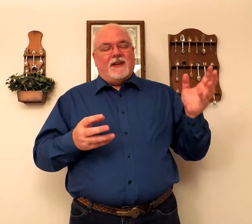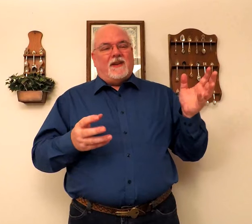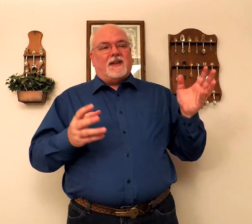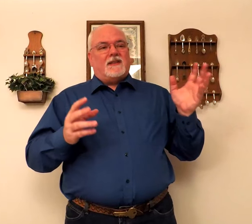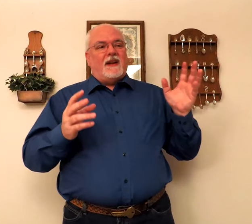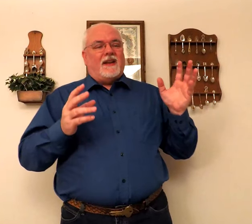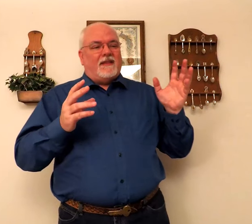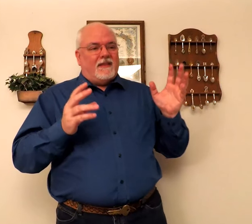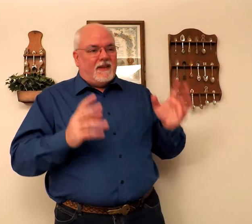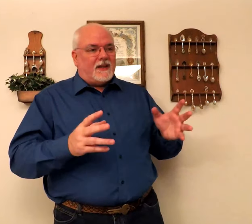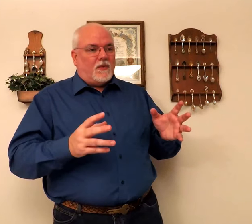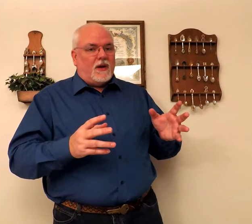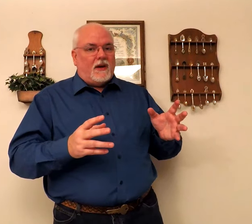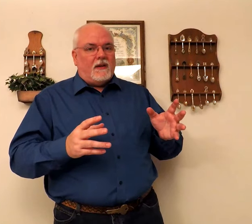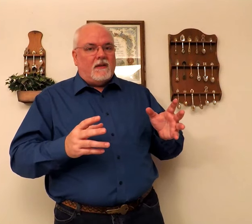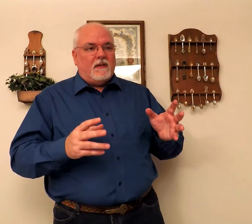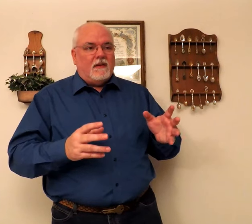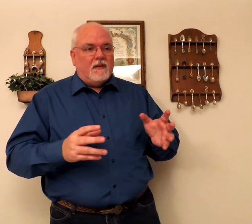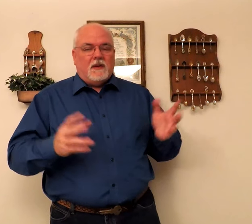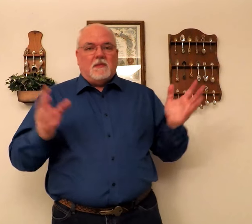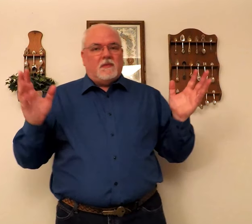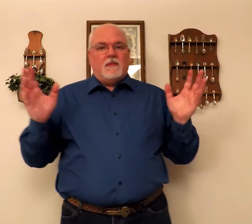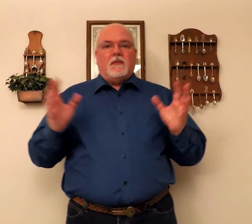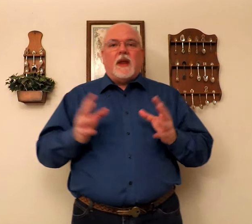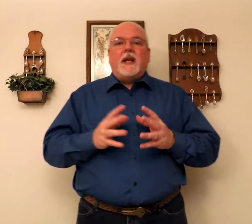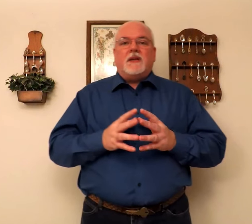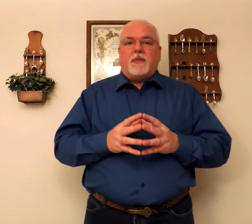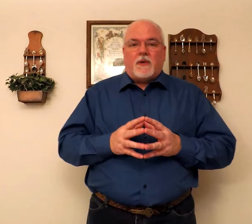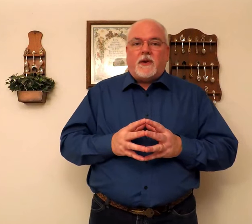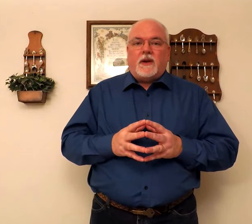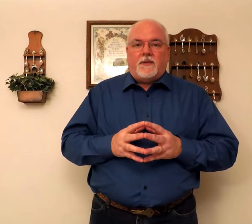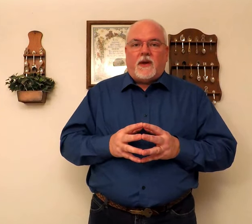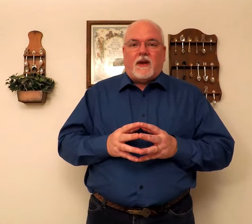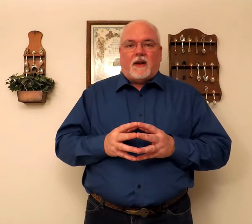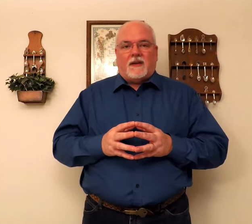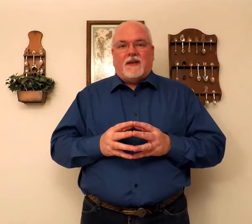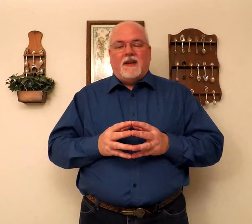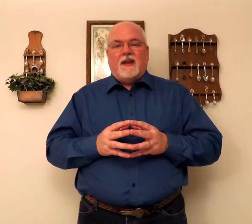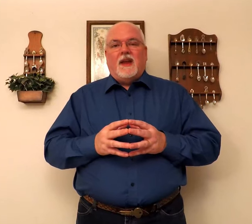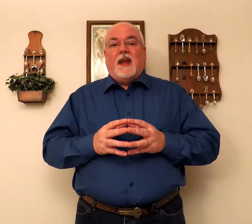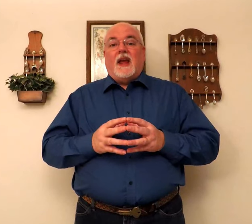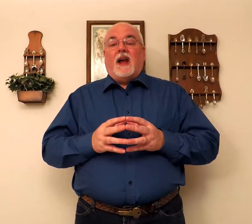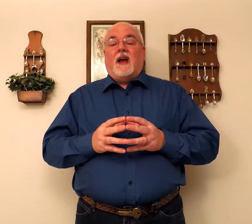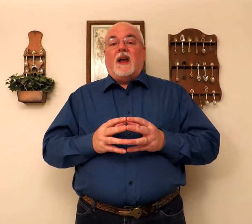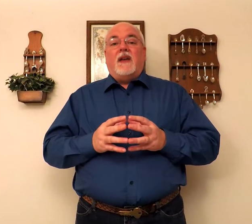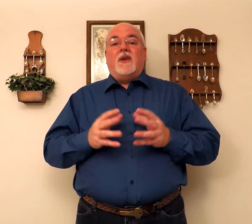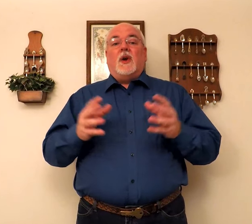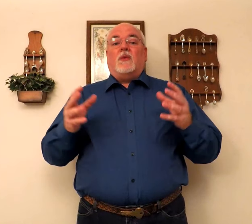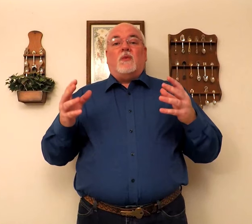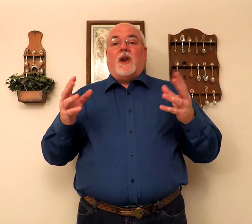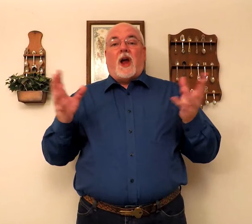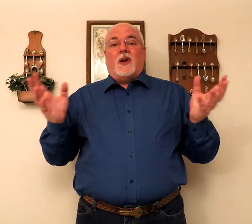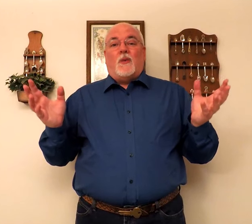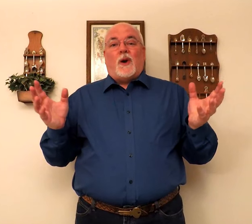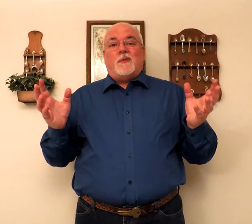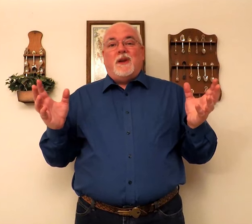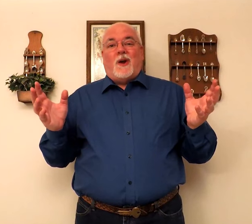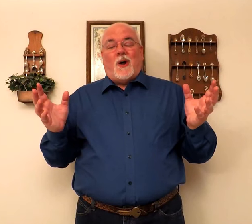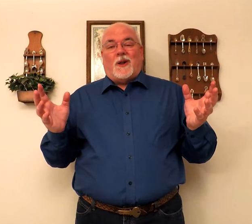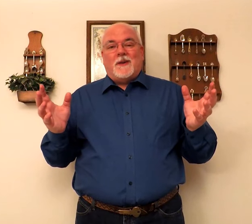think you ought to sign it this way, that is perfectly fine. If you're not going to watch me at all,